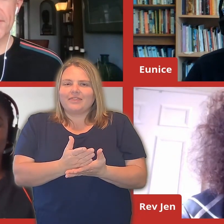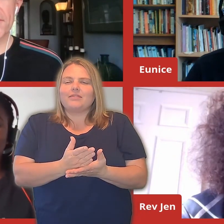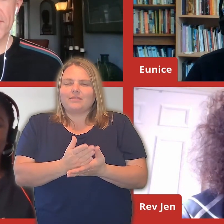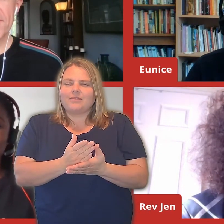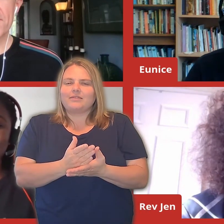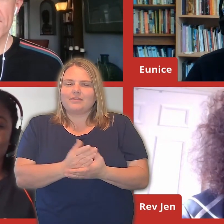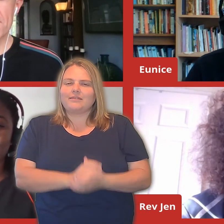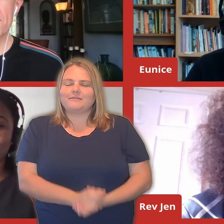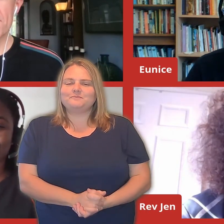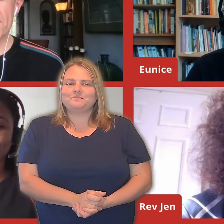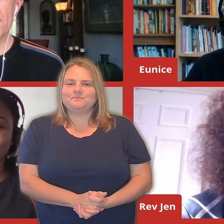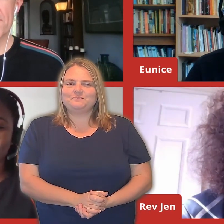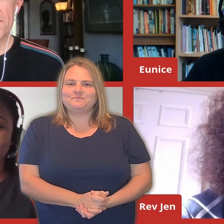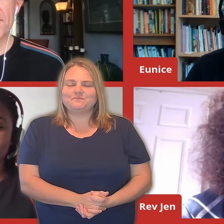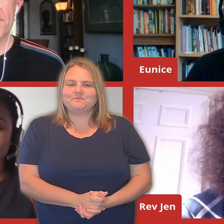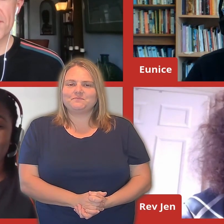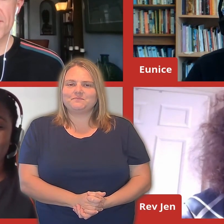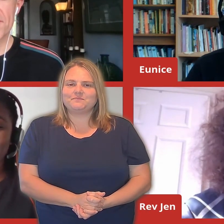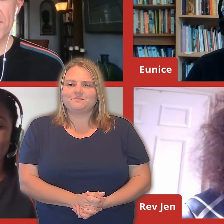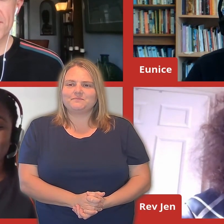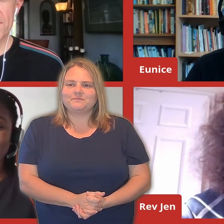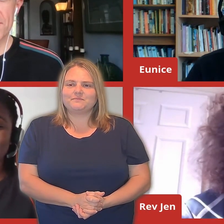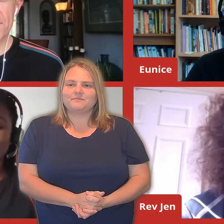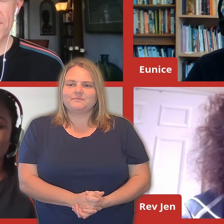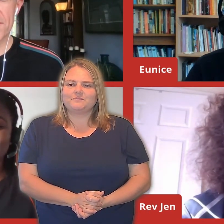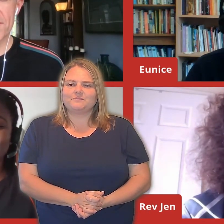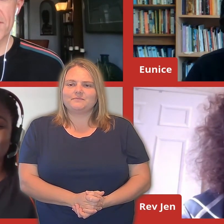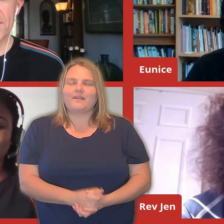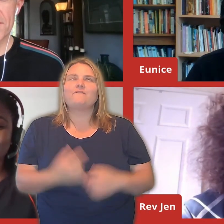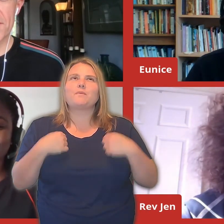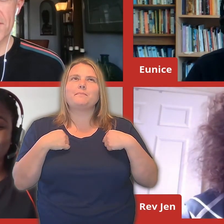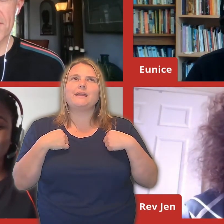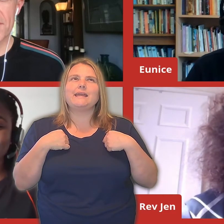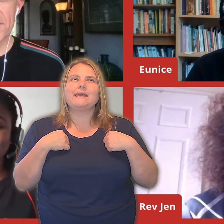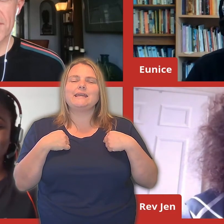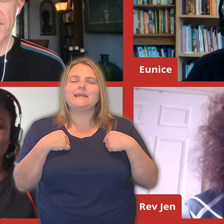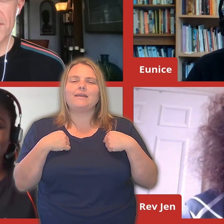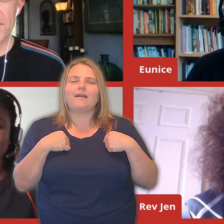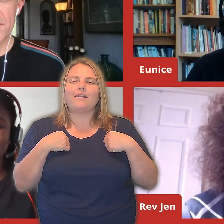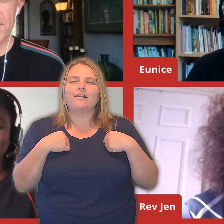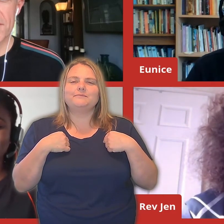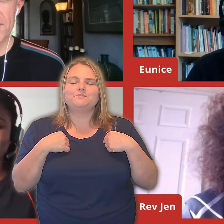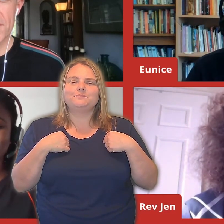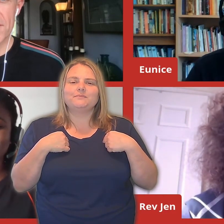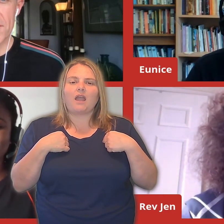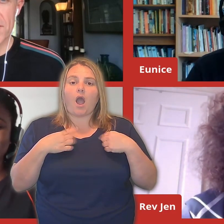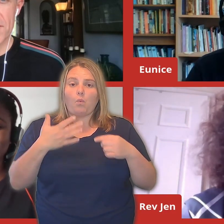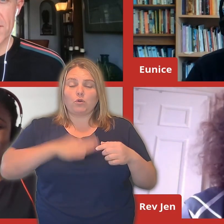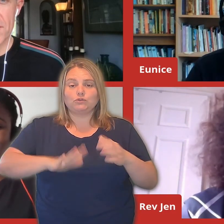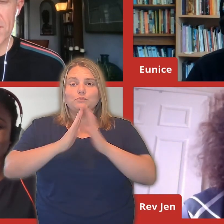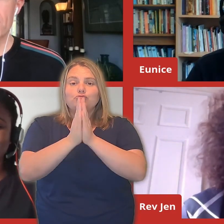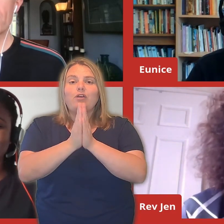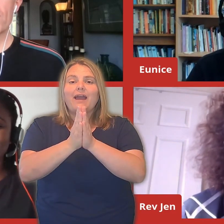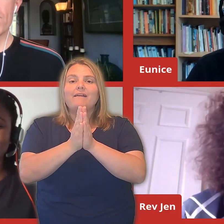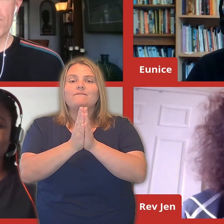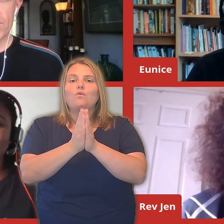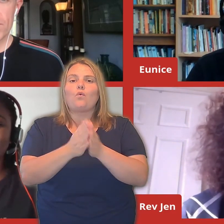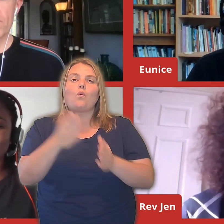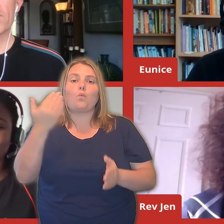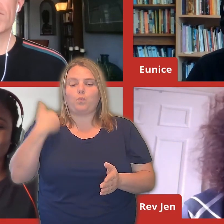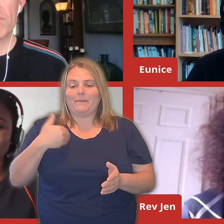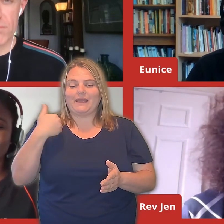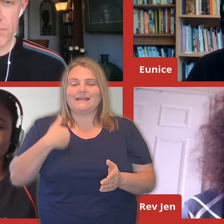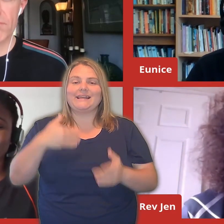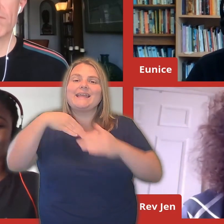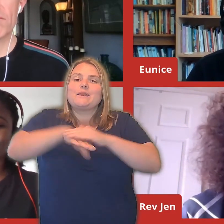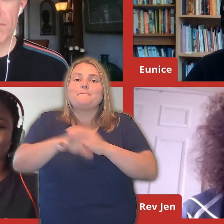are in those spaces right now. I think for me, after hearing Emma Hardy, I want to pray for any woman who's in politics or thinking